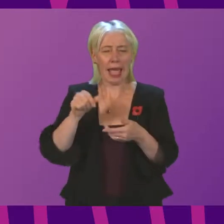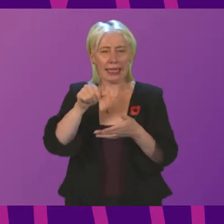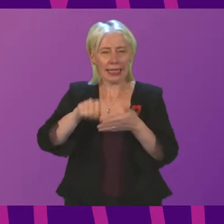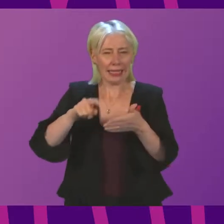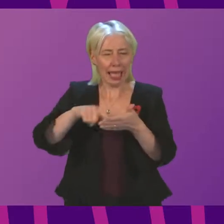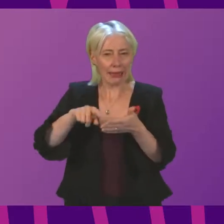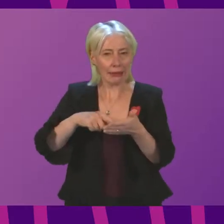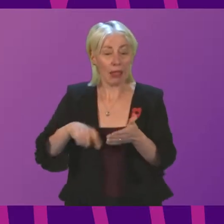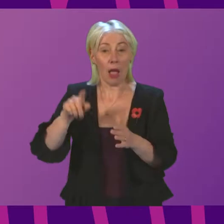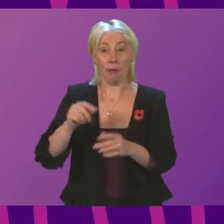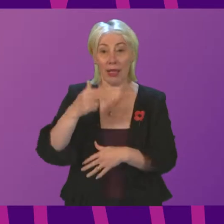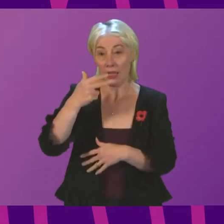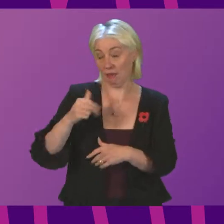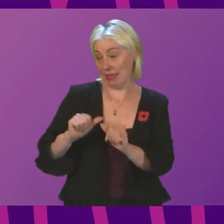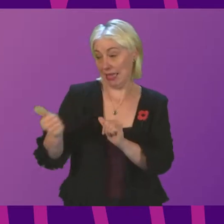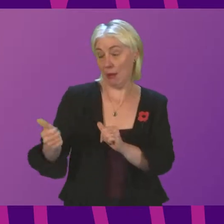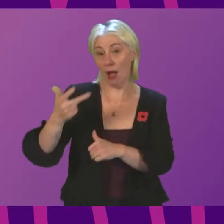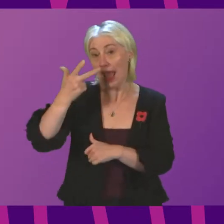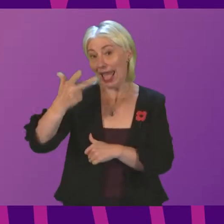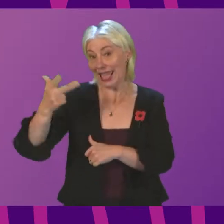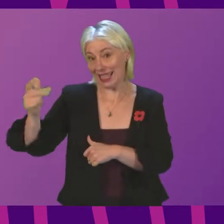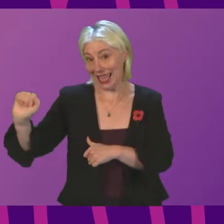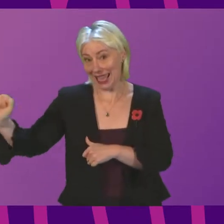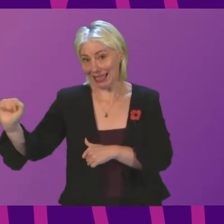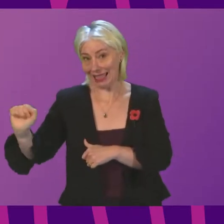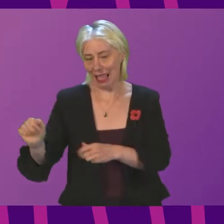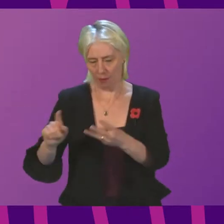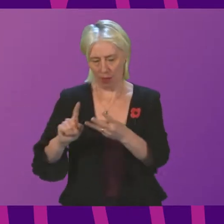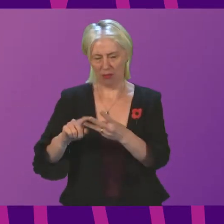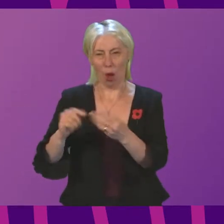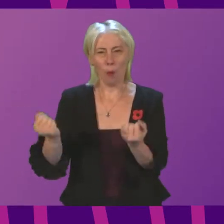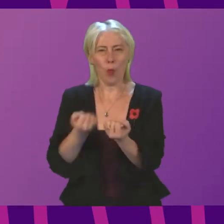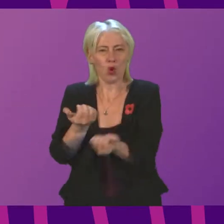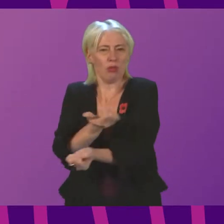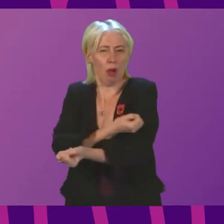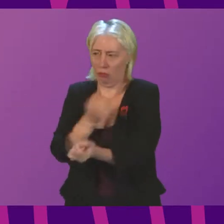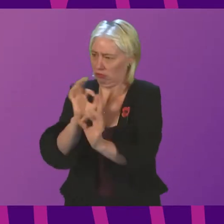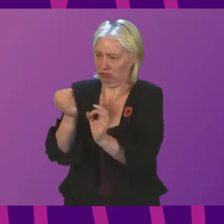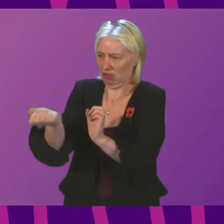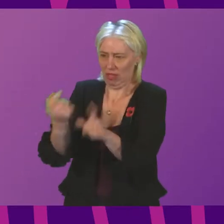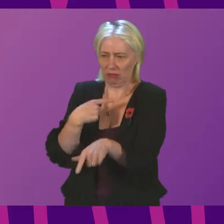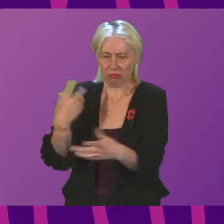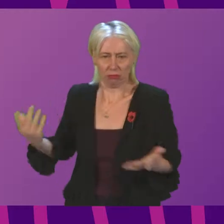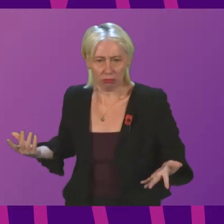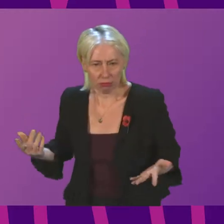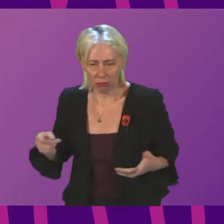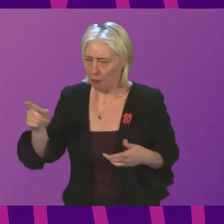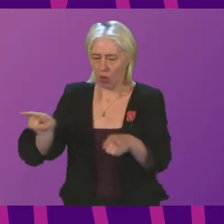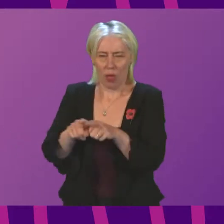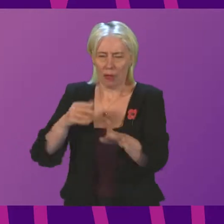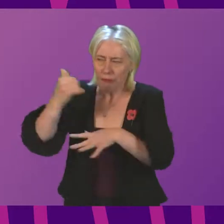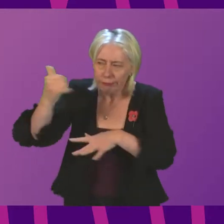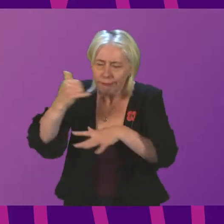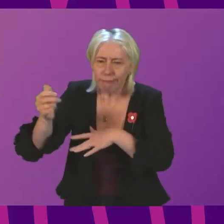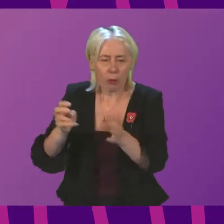her 88-year-old neighbour has received no vaccine booster correspondence and she too has faced problems getting through on the appointment line.